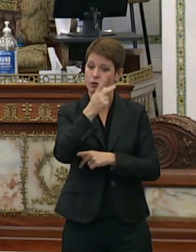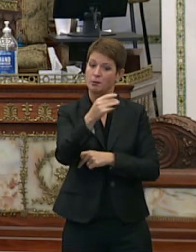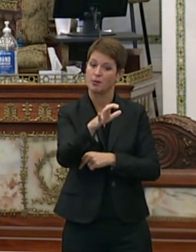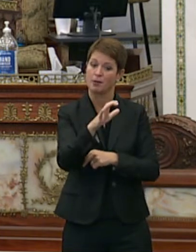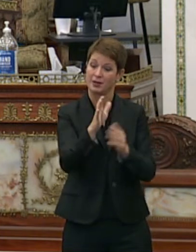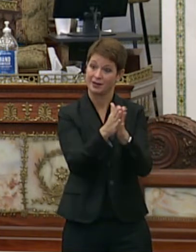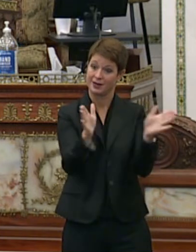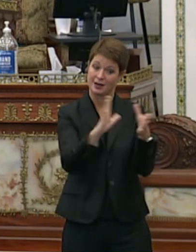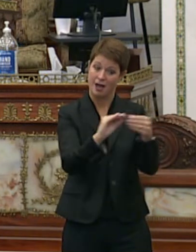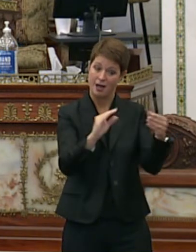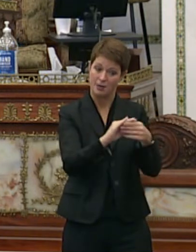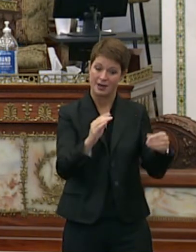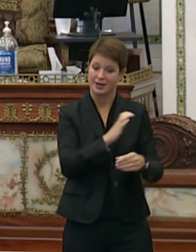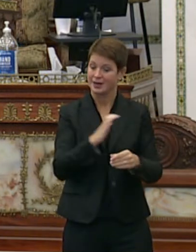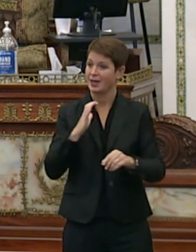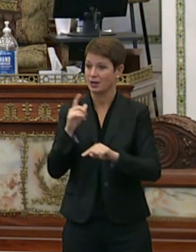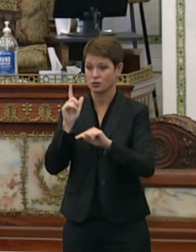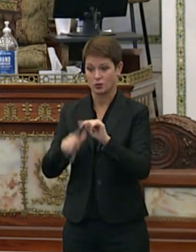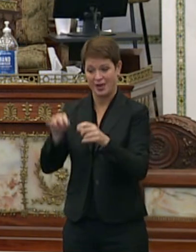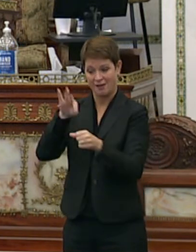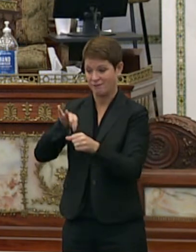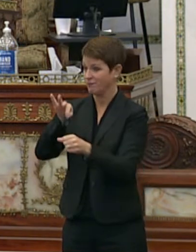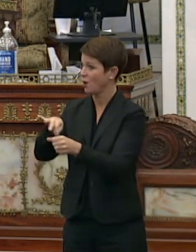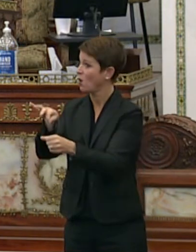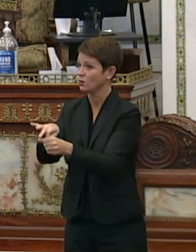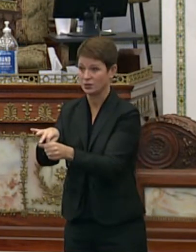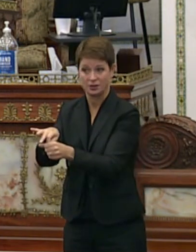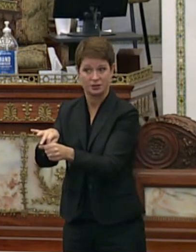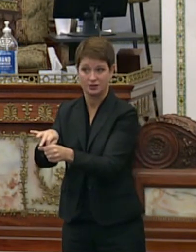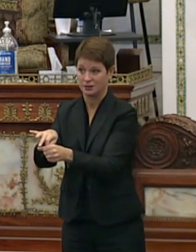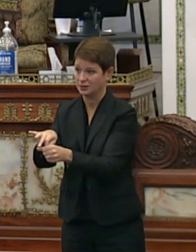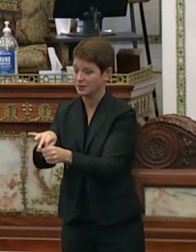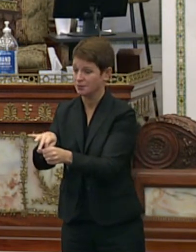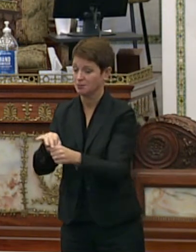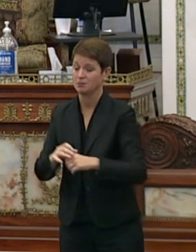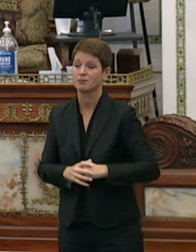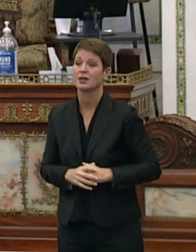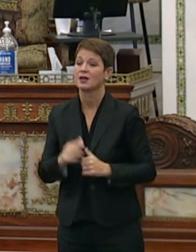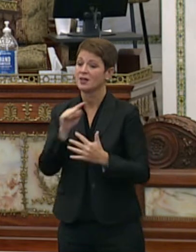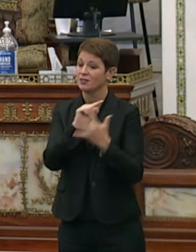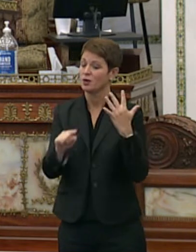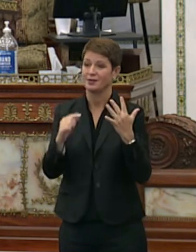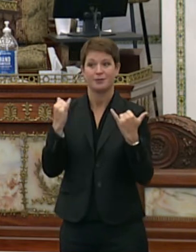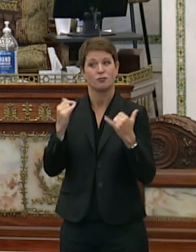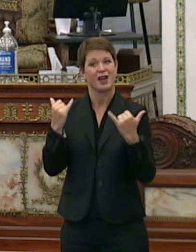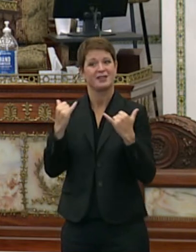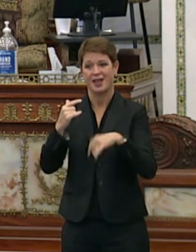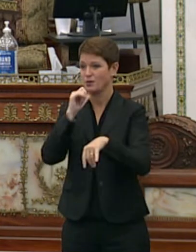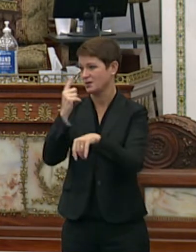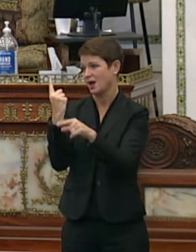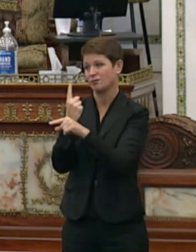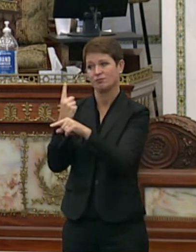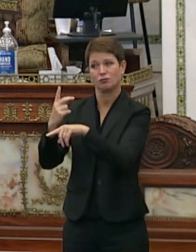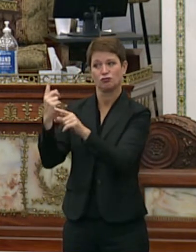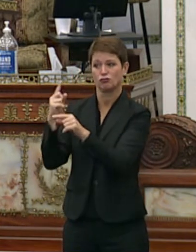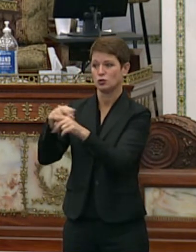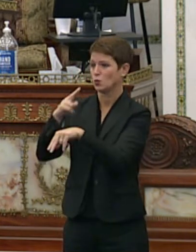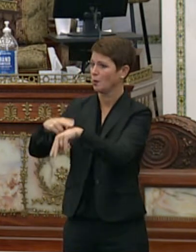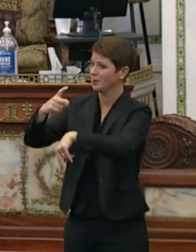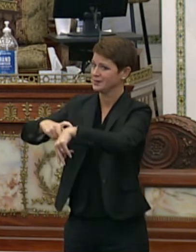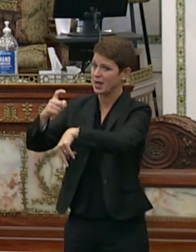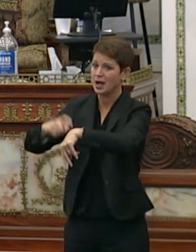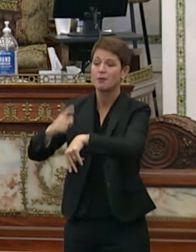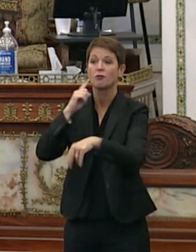council would not act on any legislation at all these are not normal times however so in an